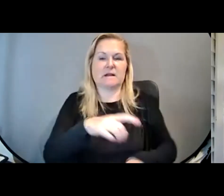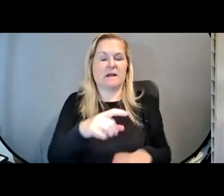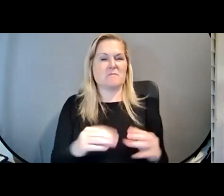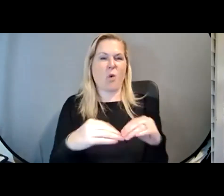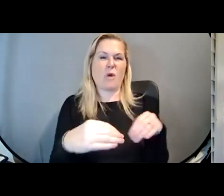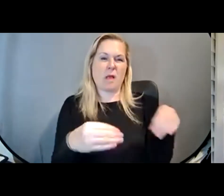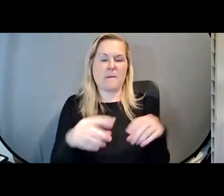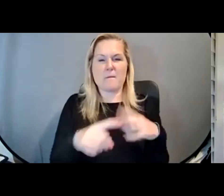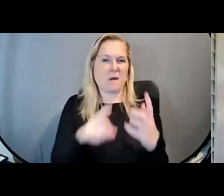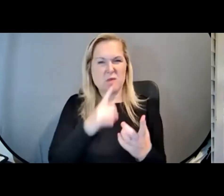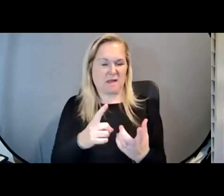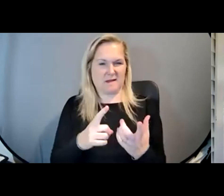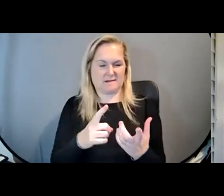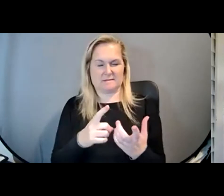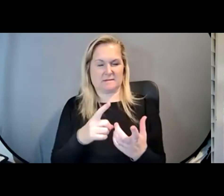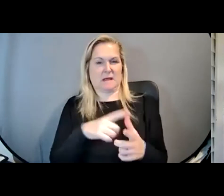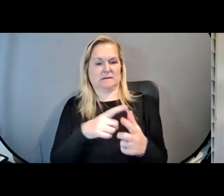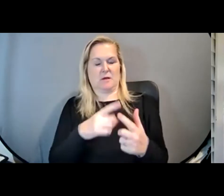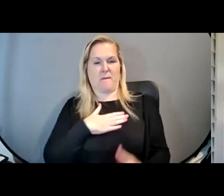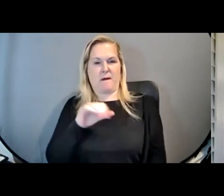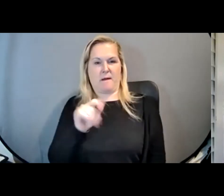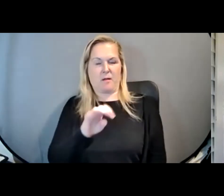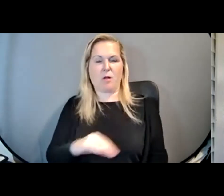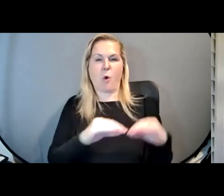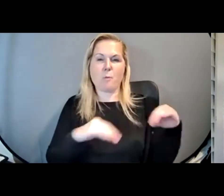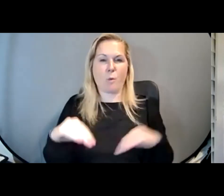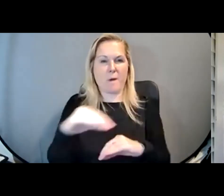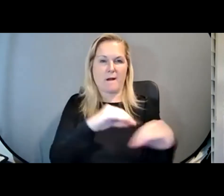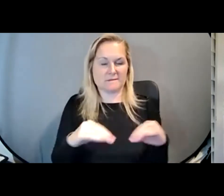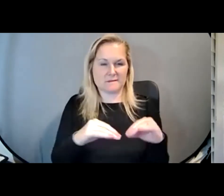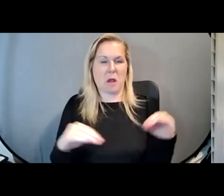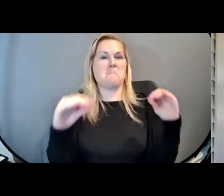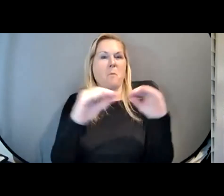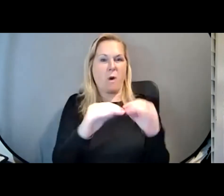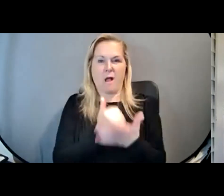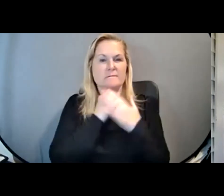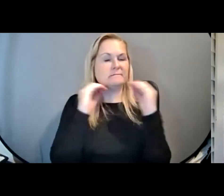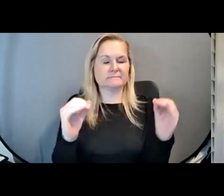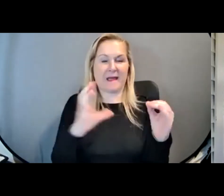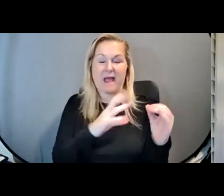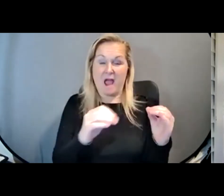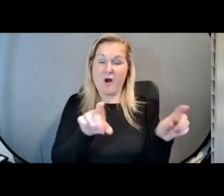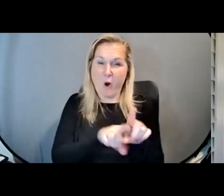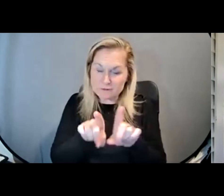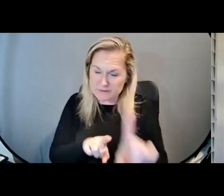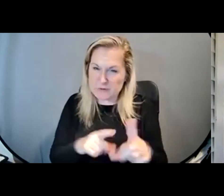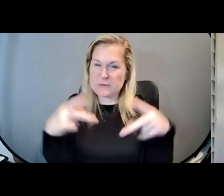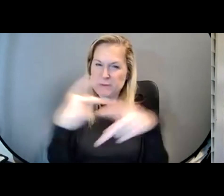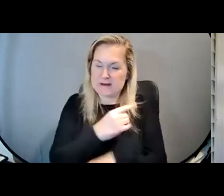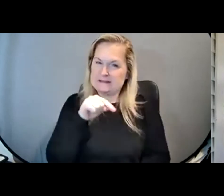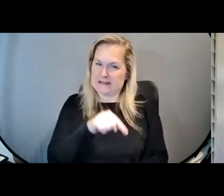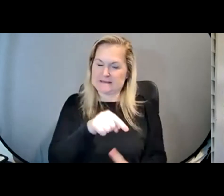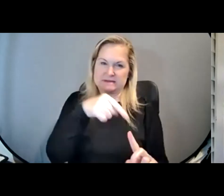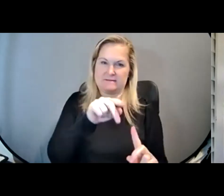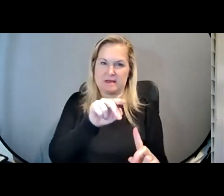solutions for me until my ankle is more mobile. And to add insult to injury, this particular brace, because of the